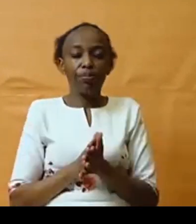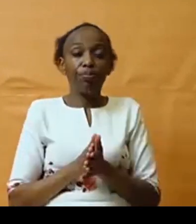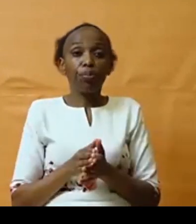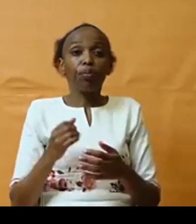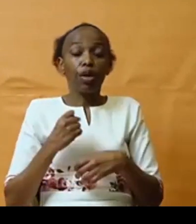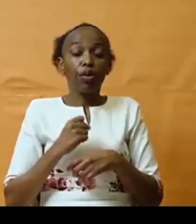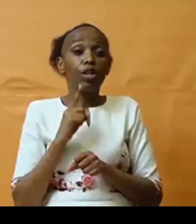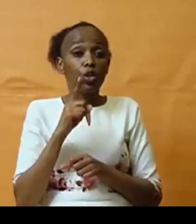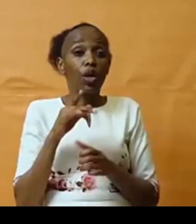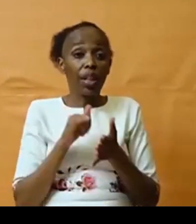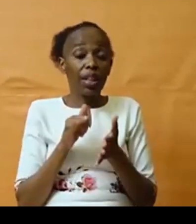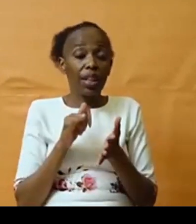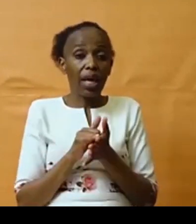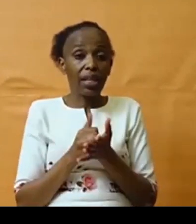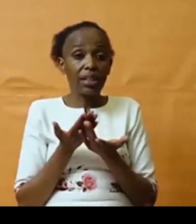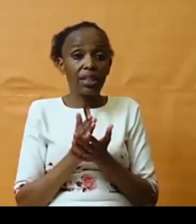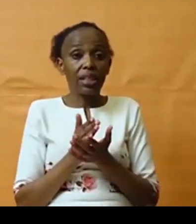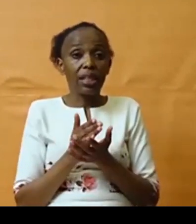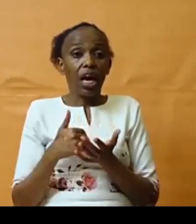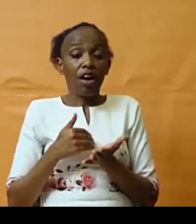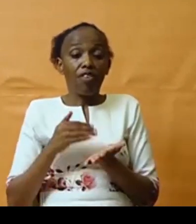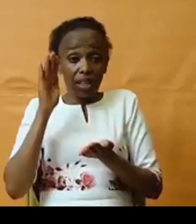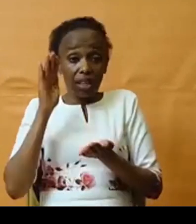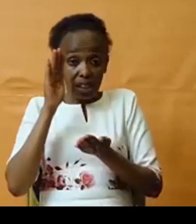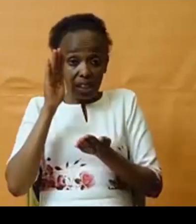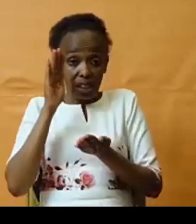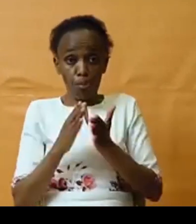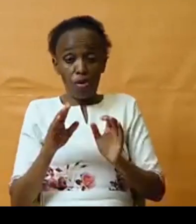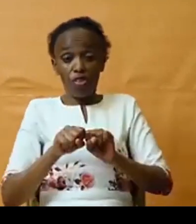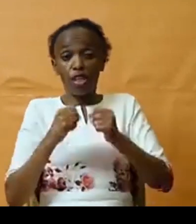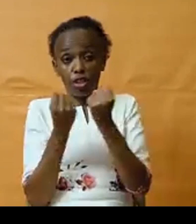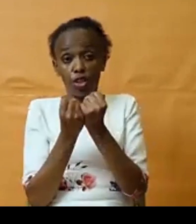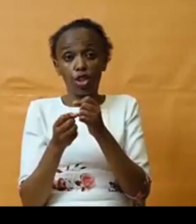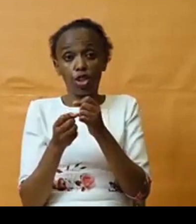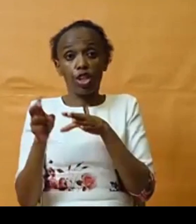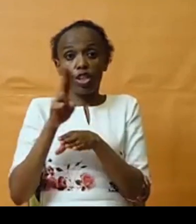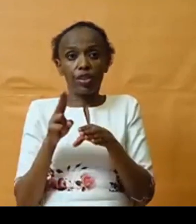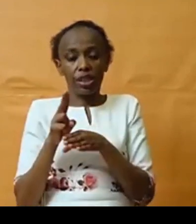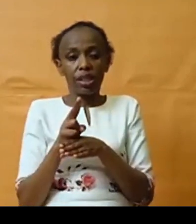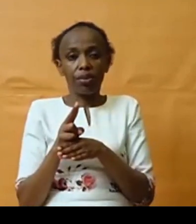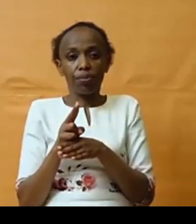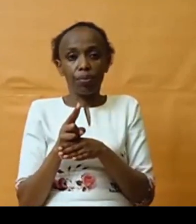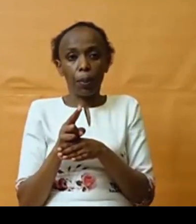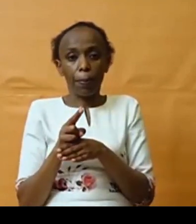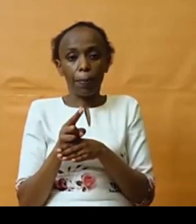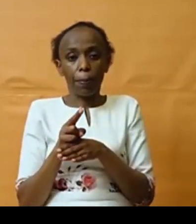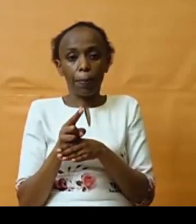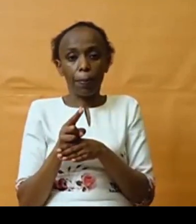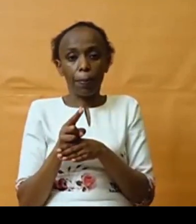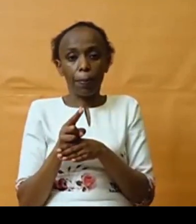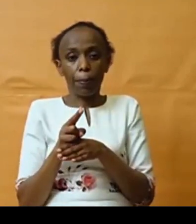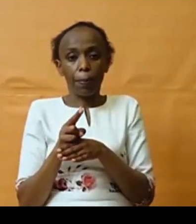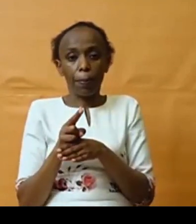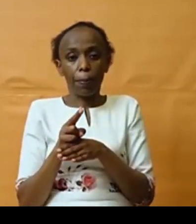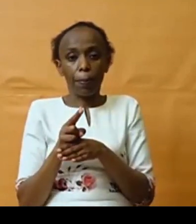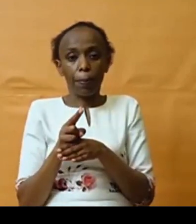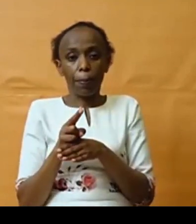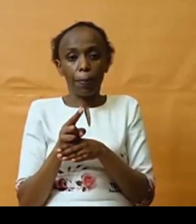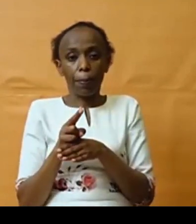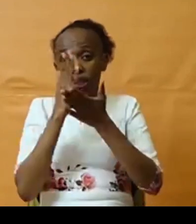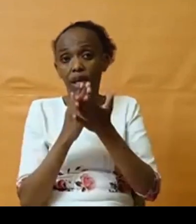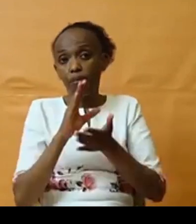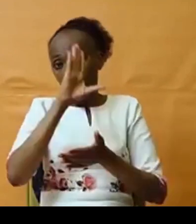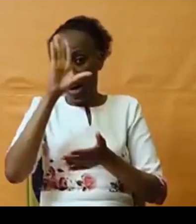is to make sure that there isn't a decrease in some of the social spending. So we've really seen this, for example,